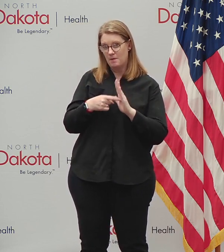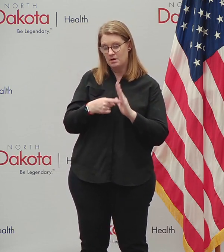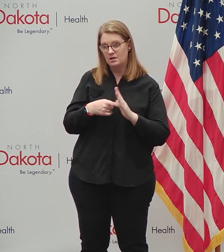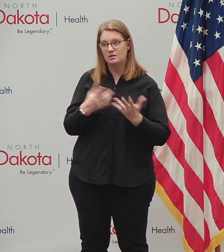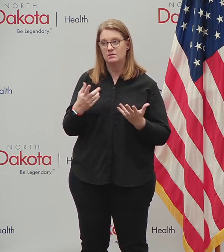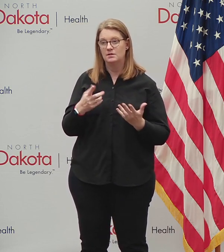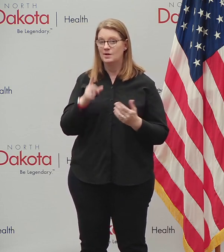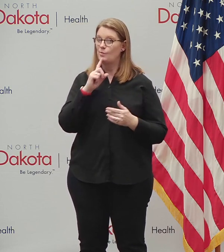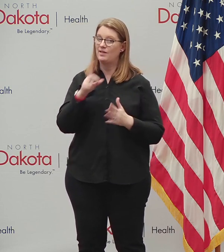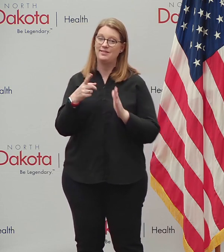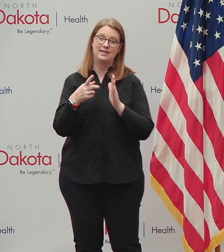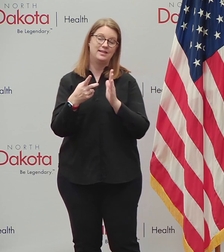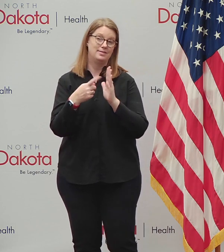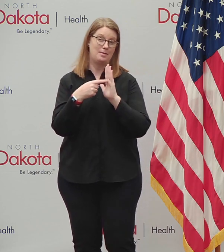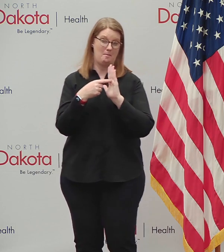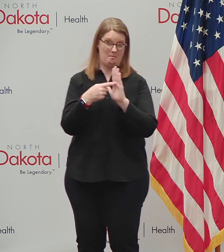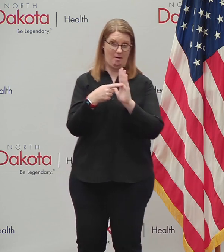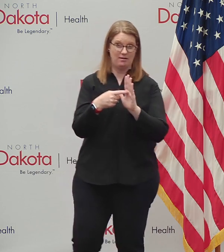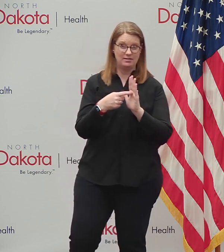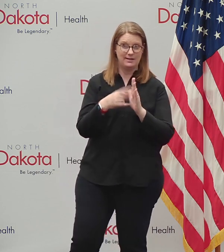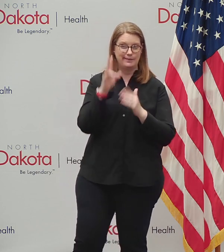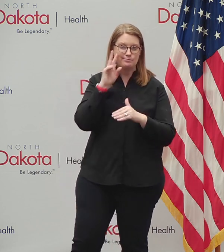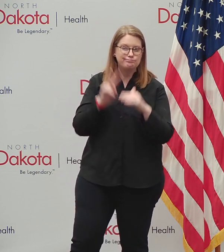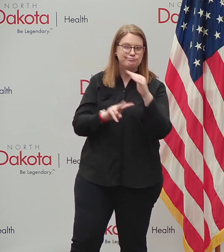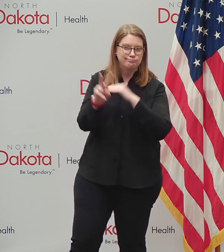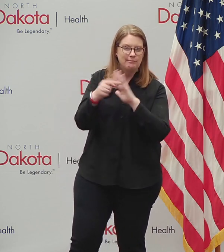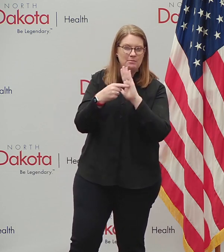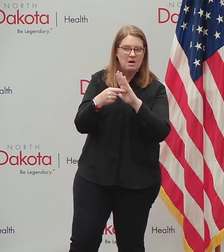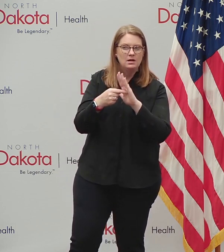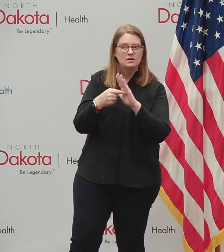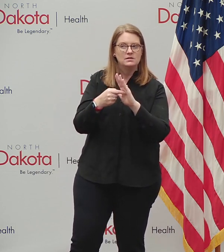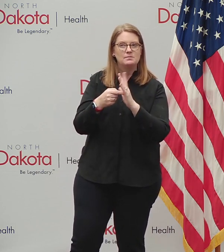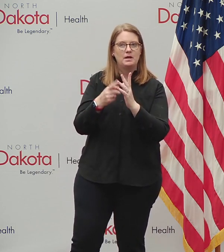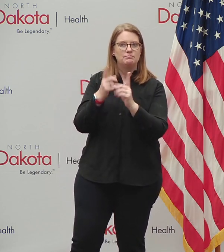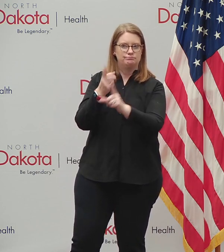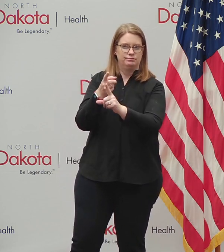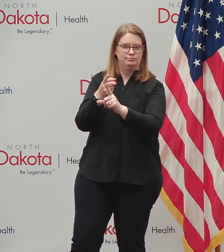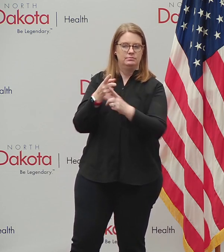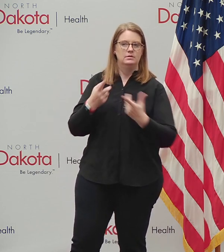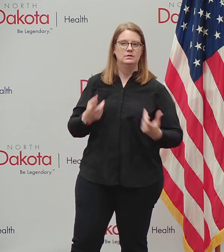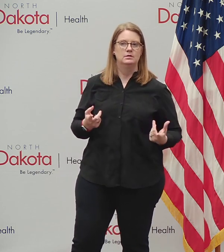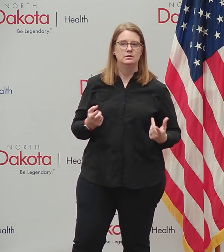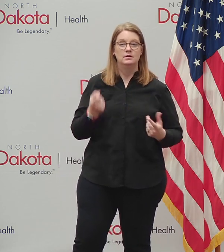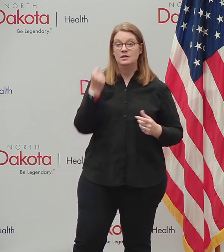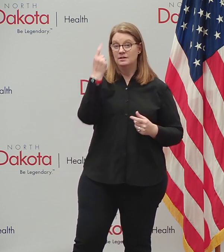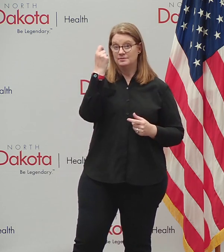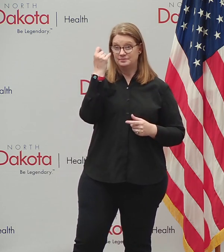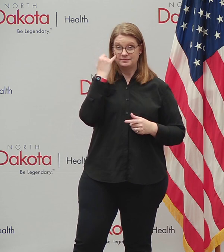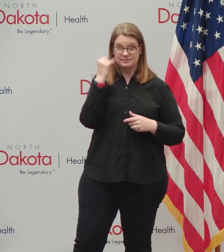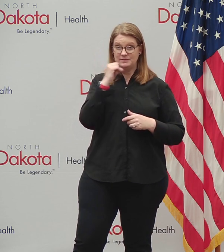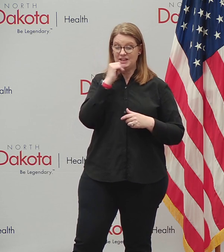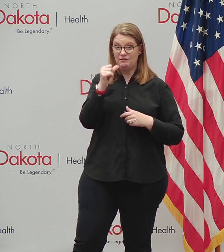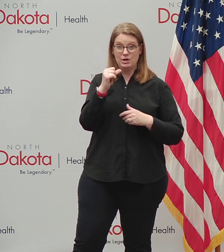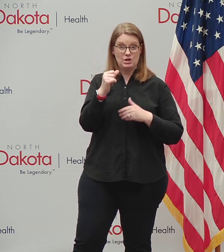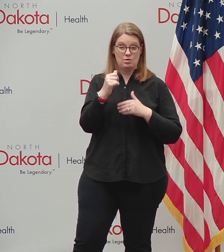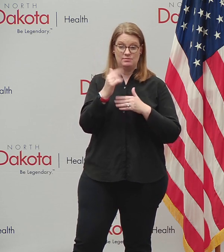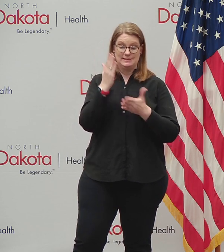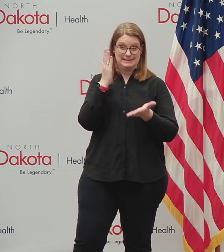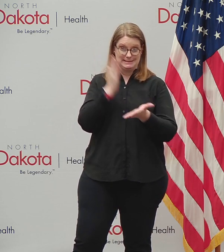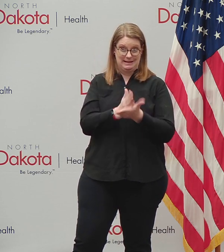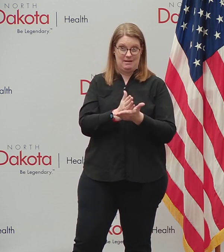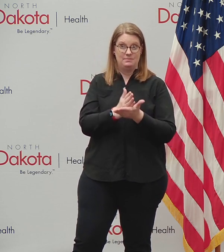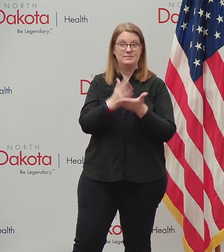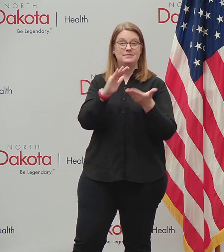all the modeling has been right on point. And if we do not limit community spread, it is going to continue to